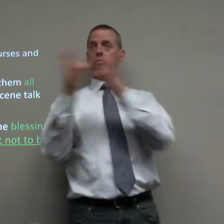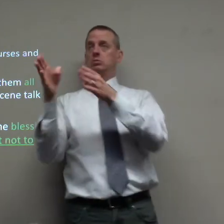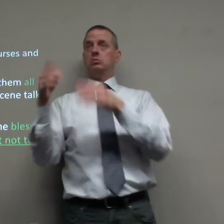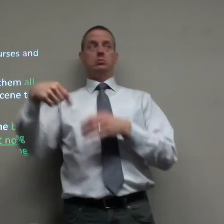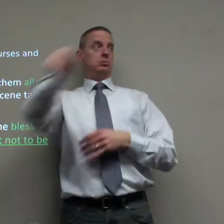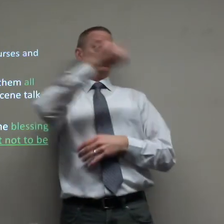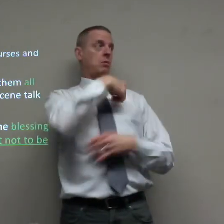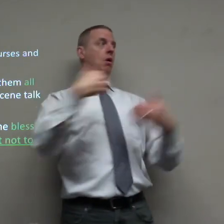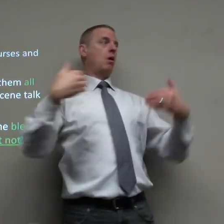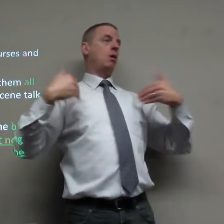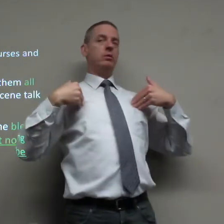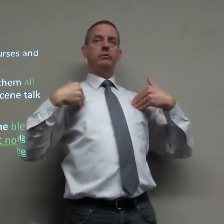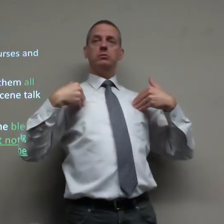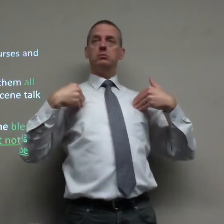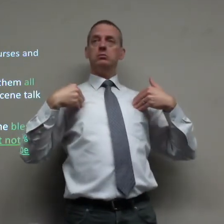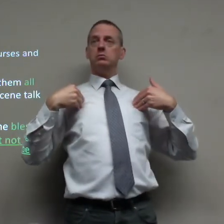there's two paths that we have